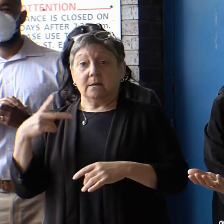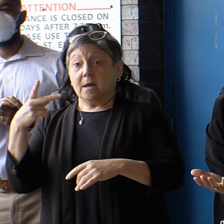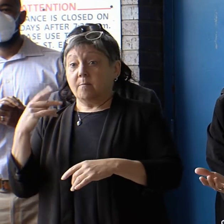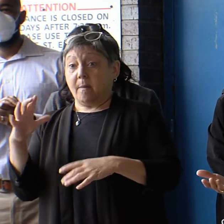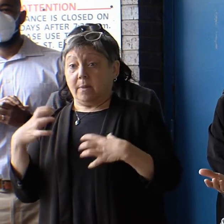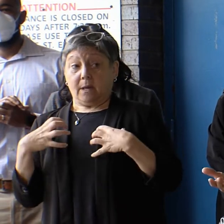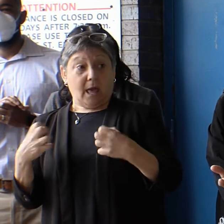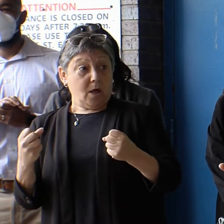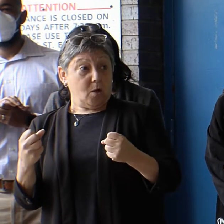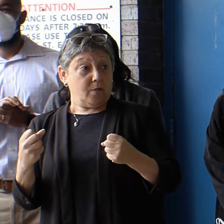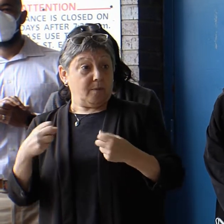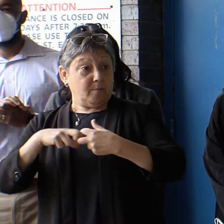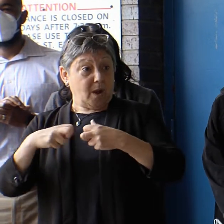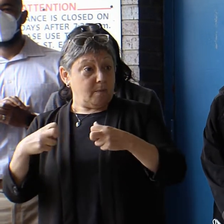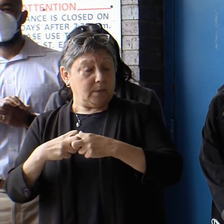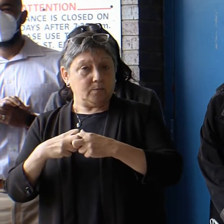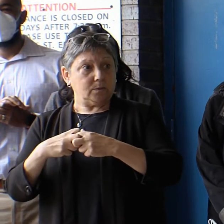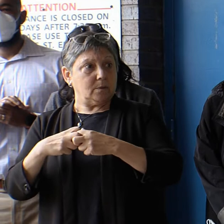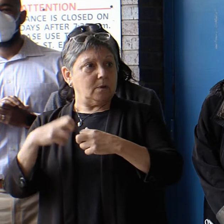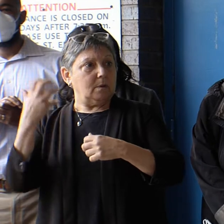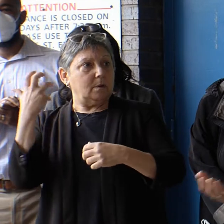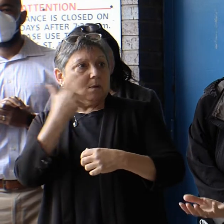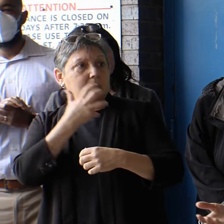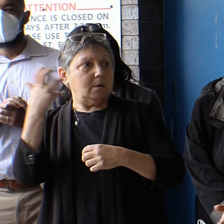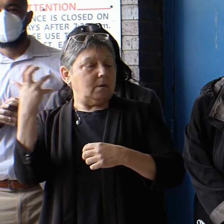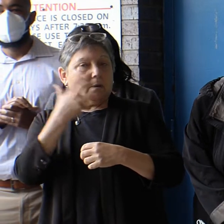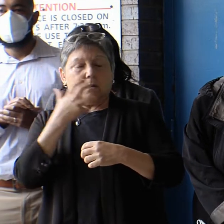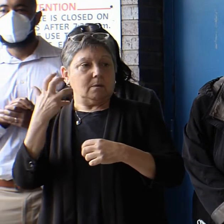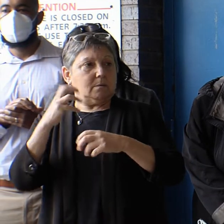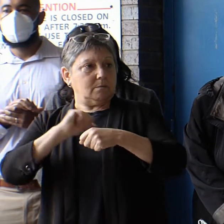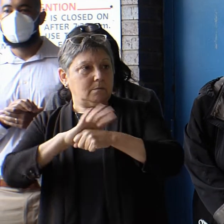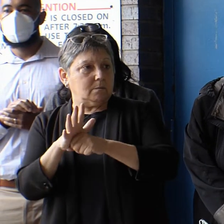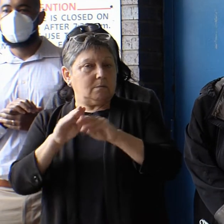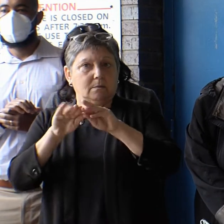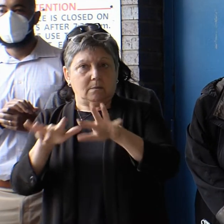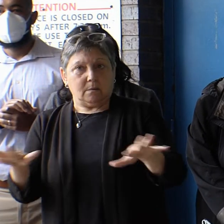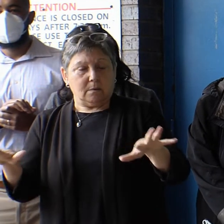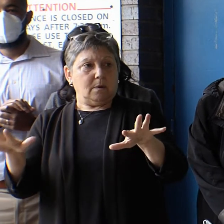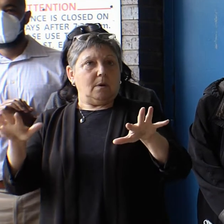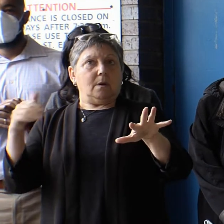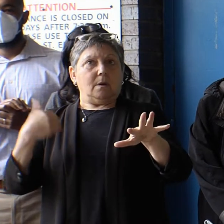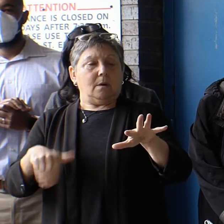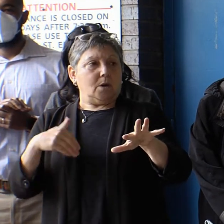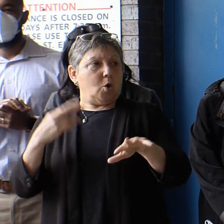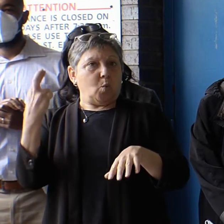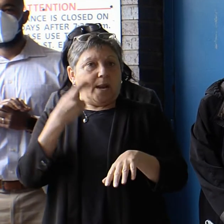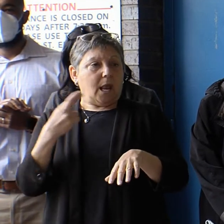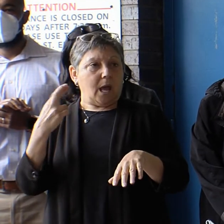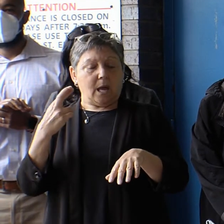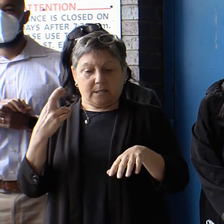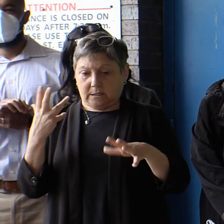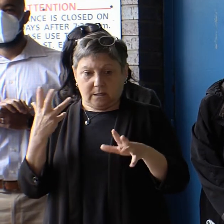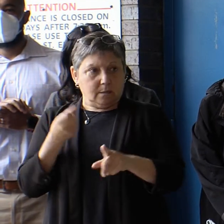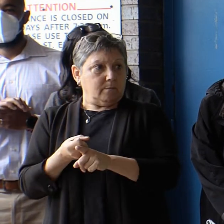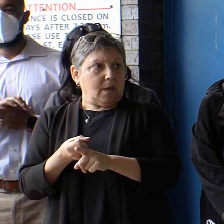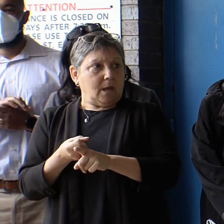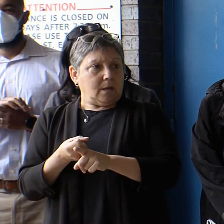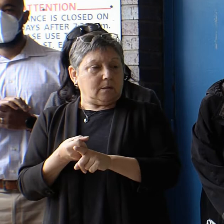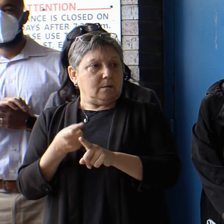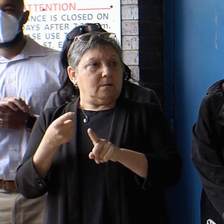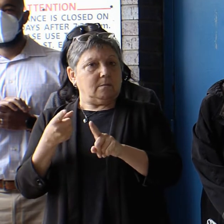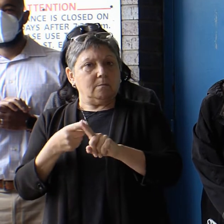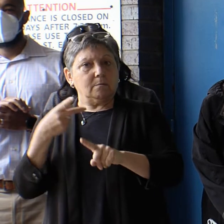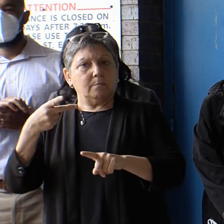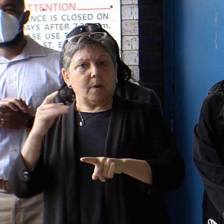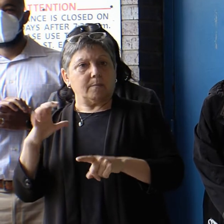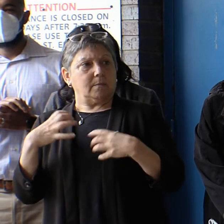elevated in a way that we will never turn away from the impacts. But most of